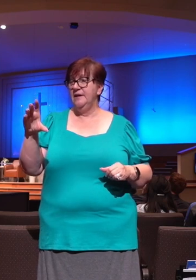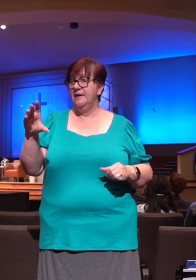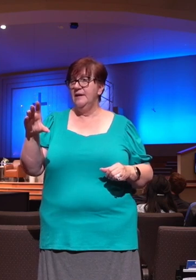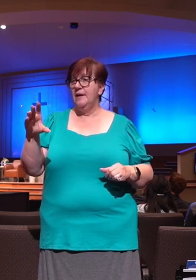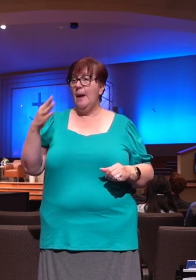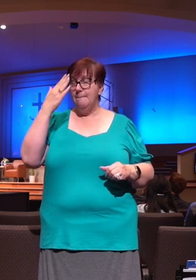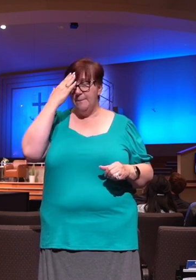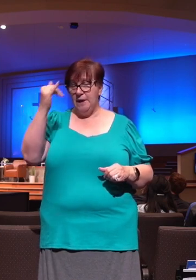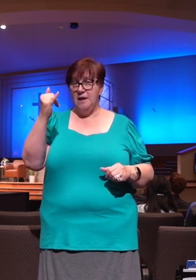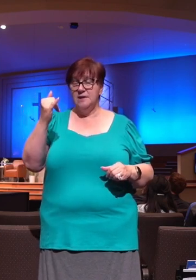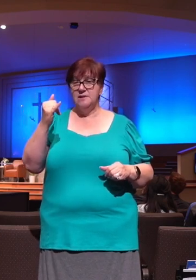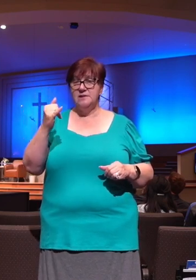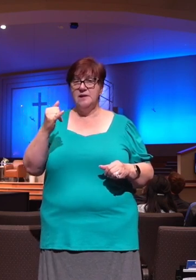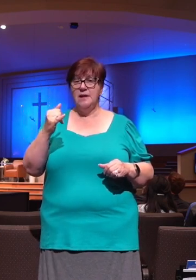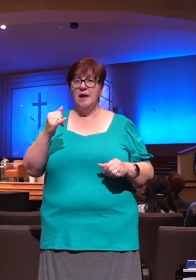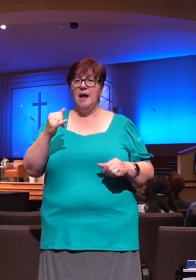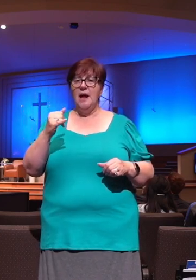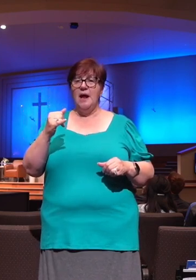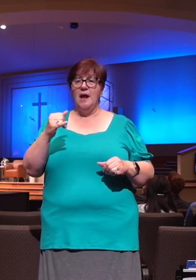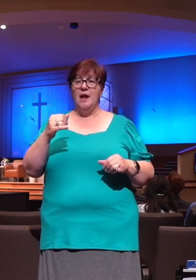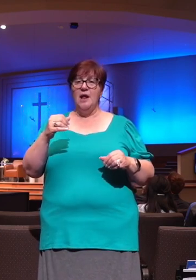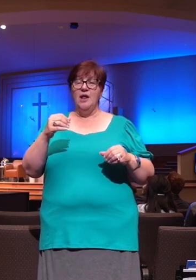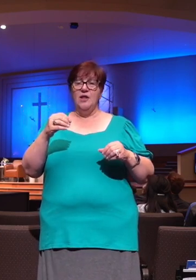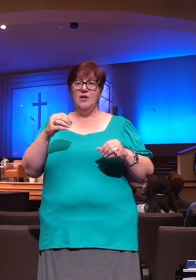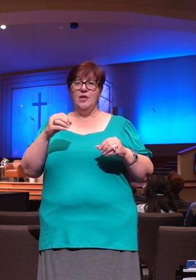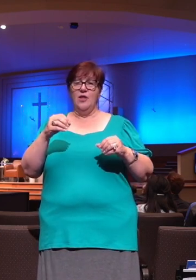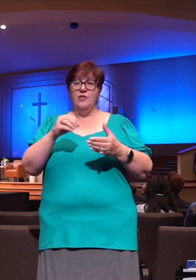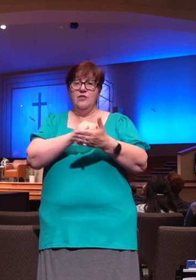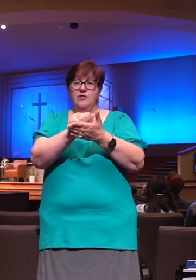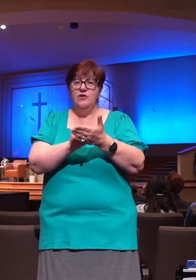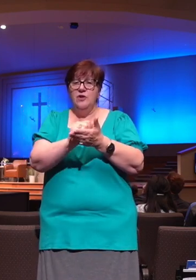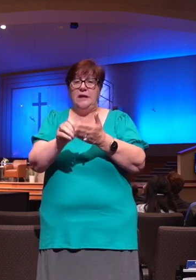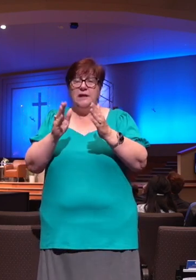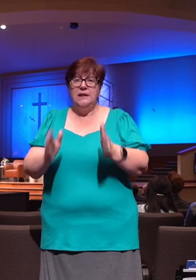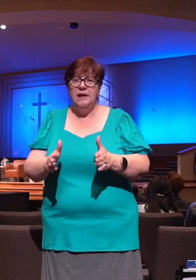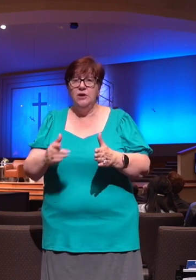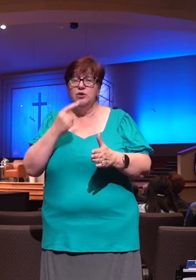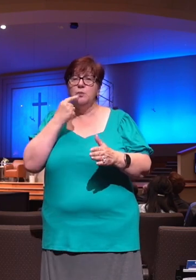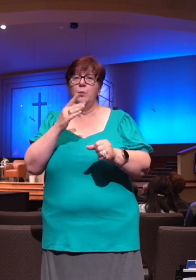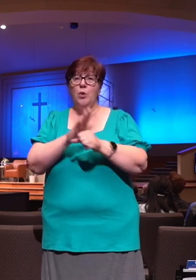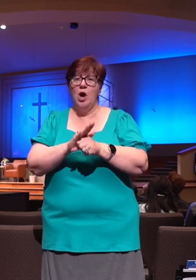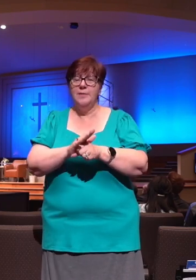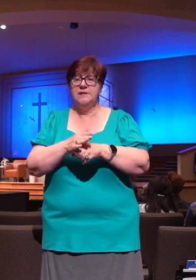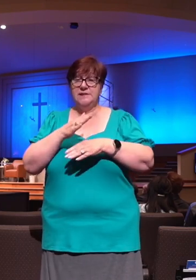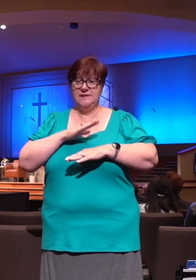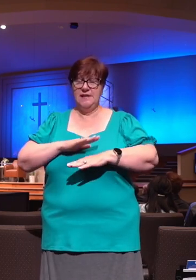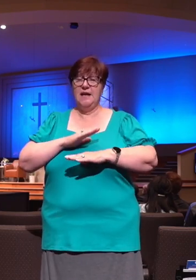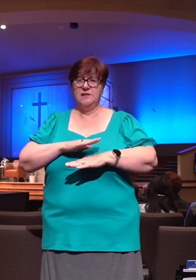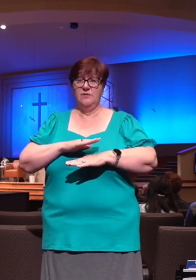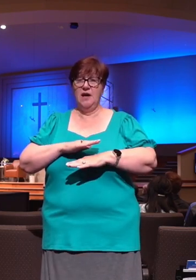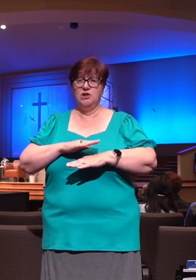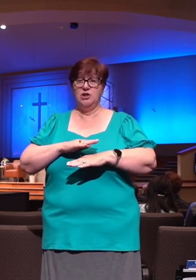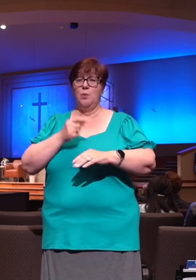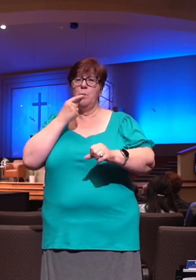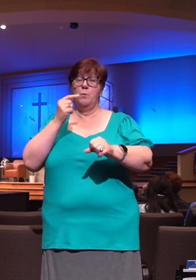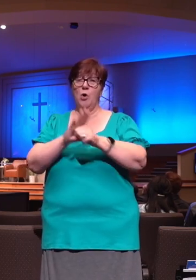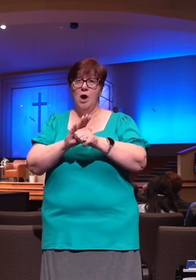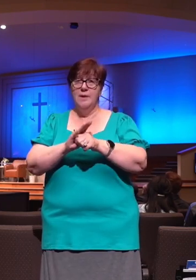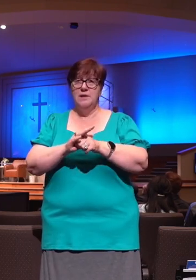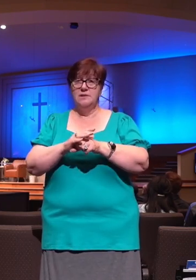guaranteed. And they didn't deliver on that promise. This court went through many different courts, went through some appeals court.